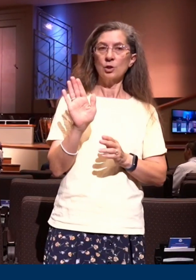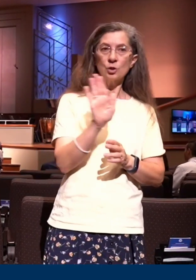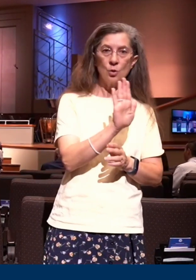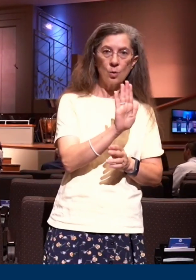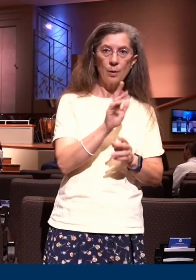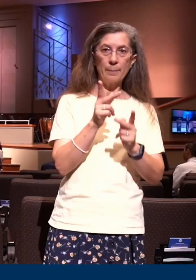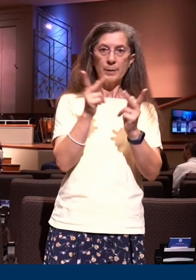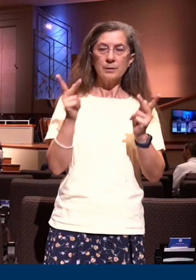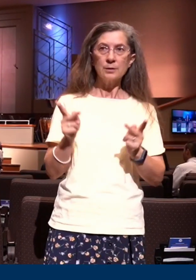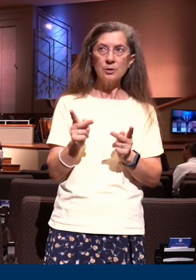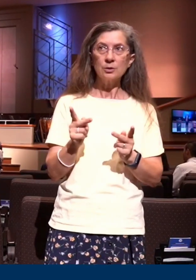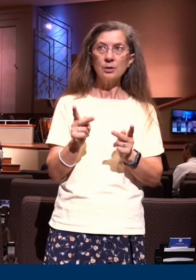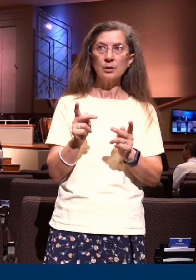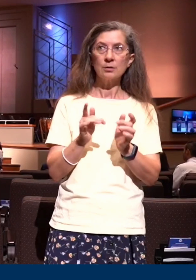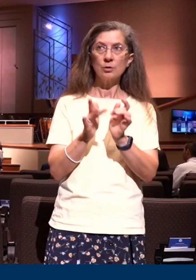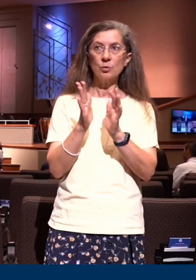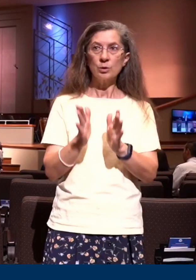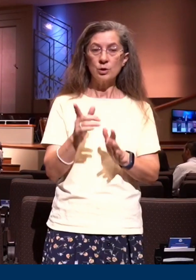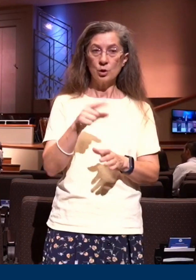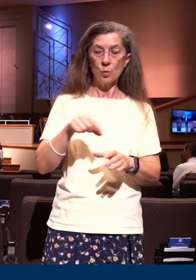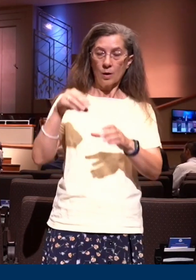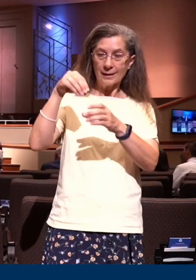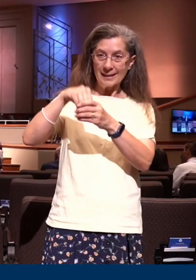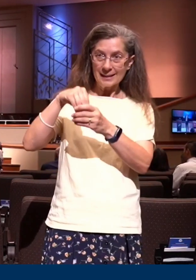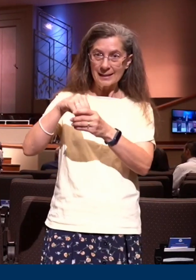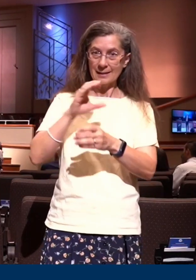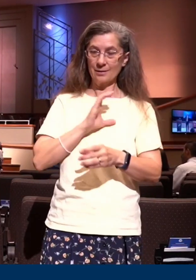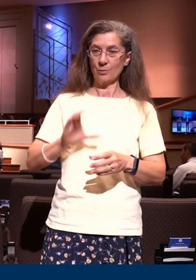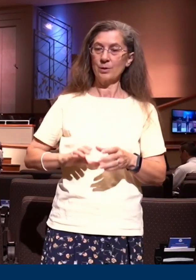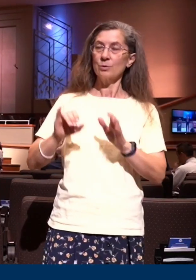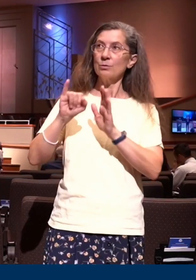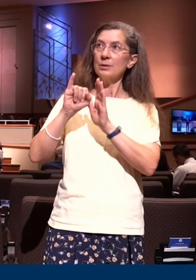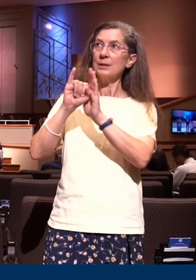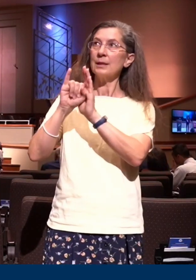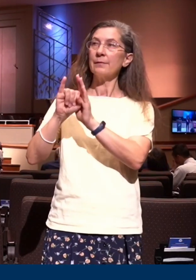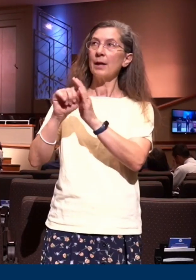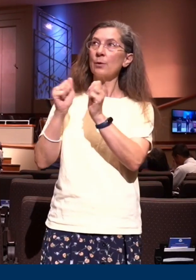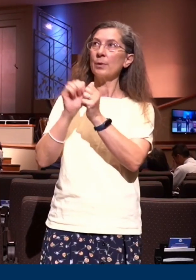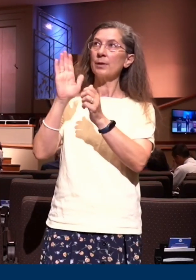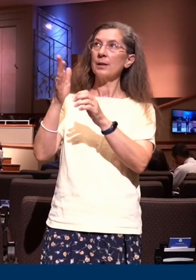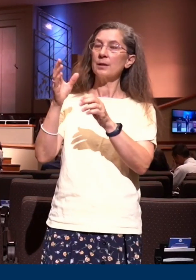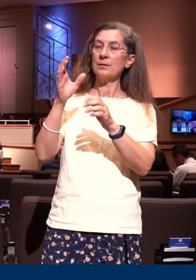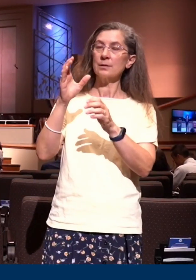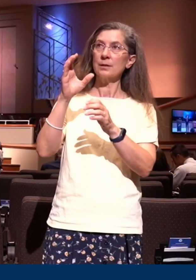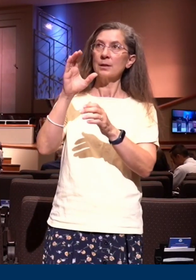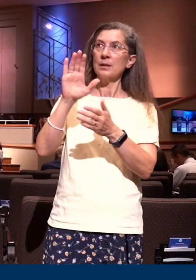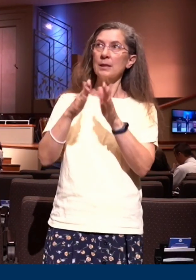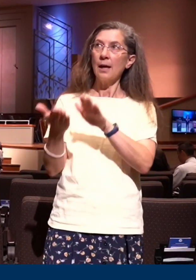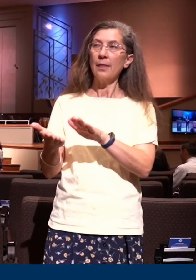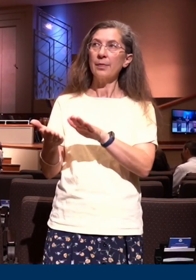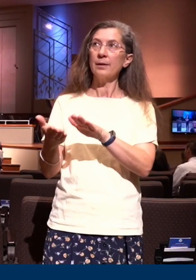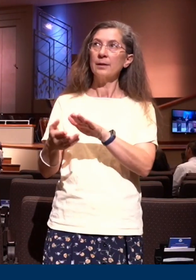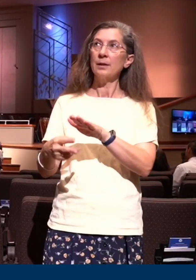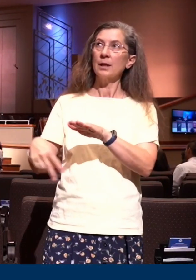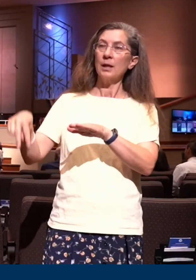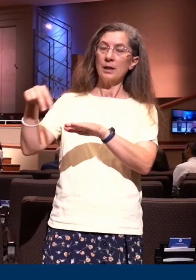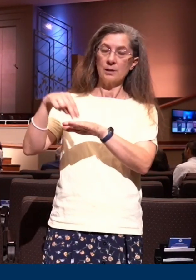is that in Christ you identify in His crucifixion or death and also in His